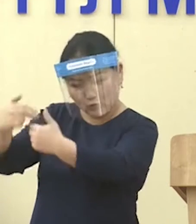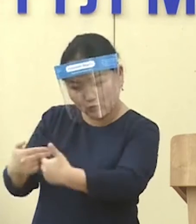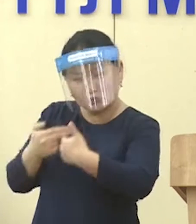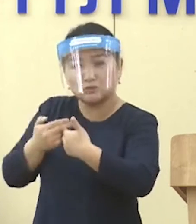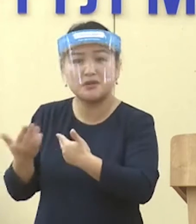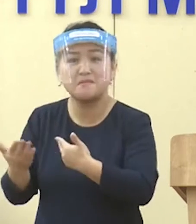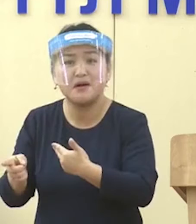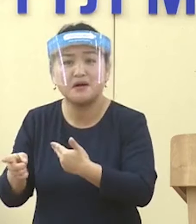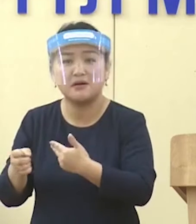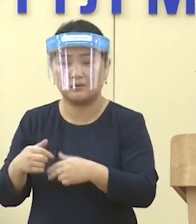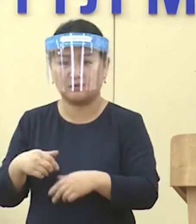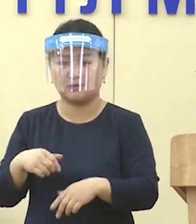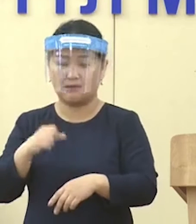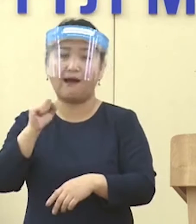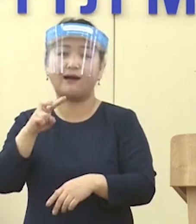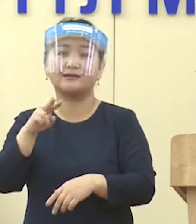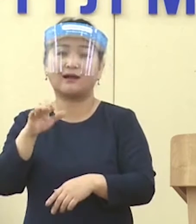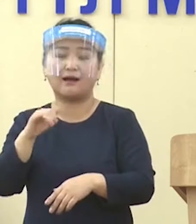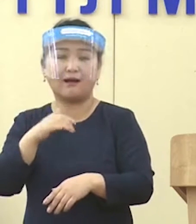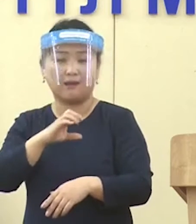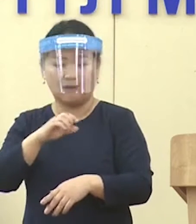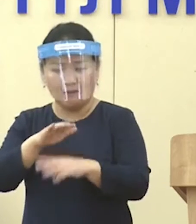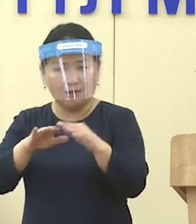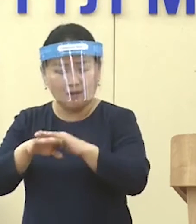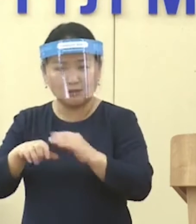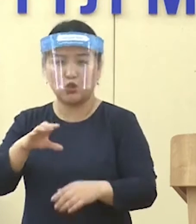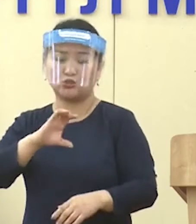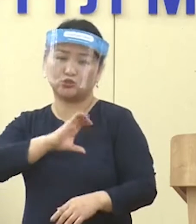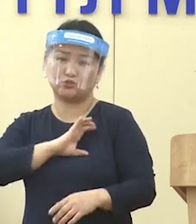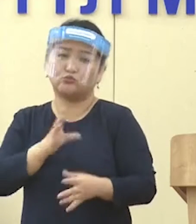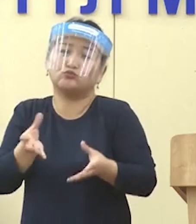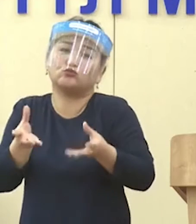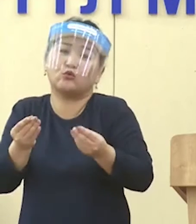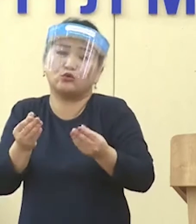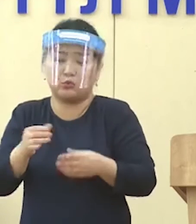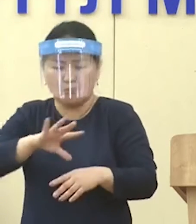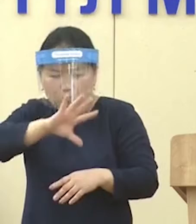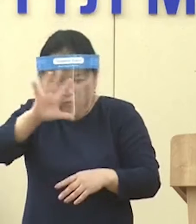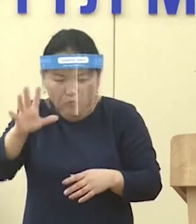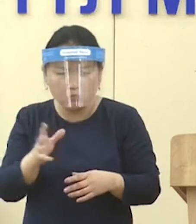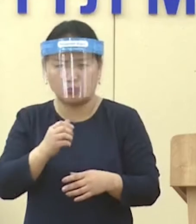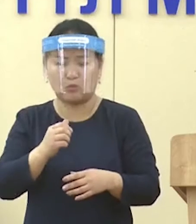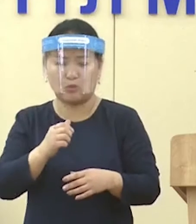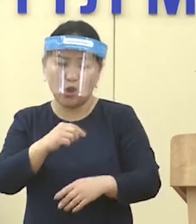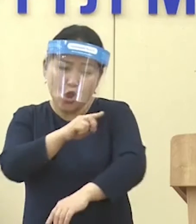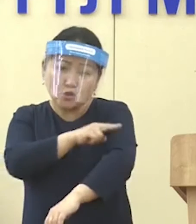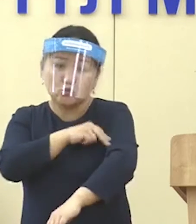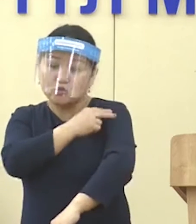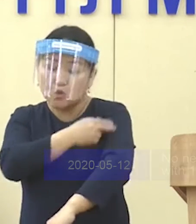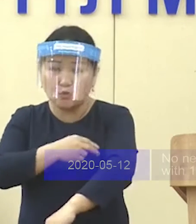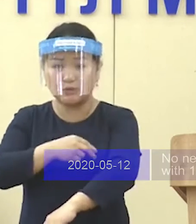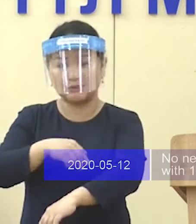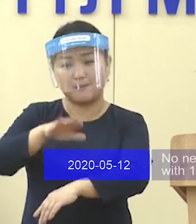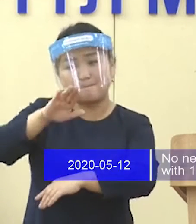on May 3rd a total of 27 people diagnosed to have to corona virus are under treatment at the National